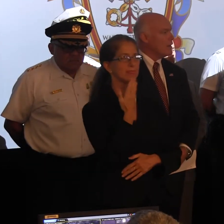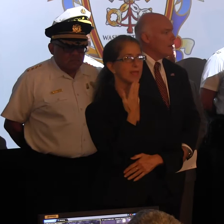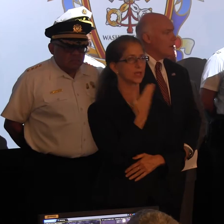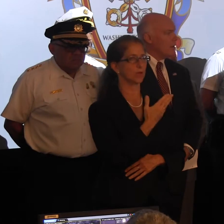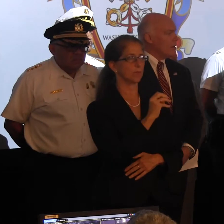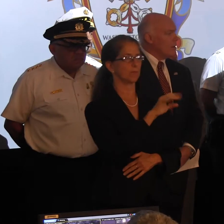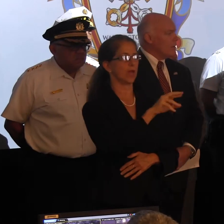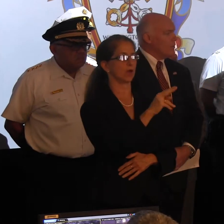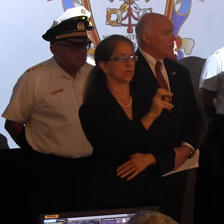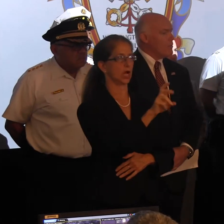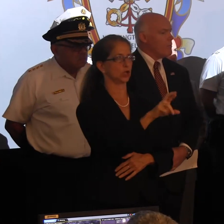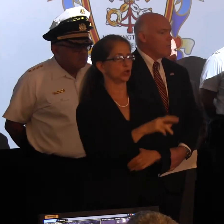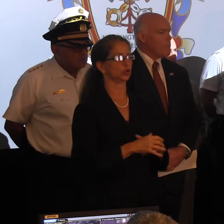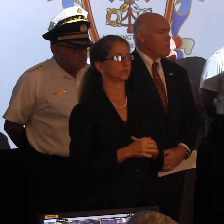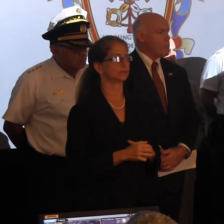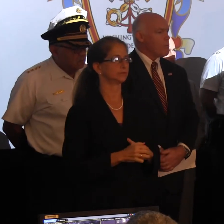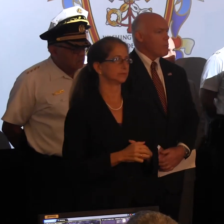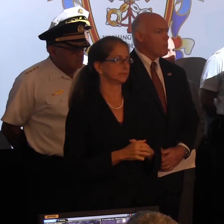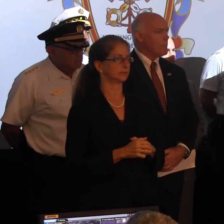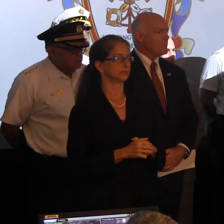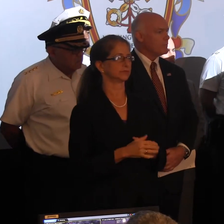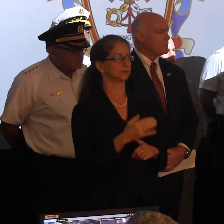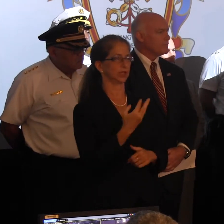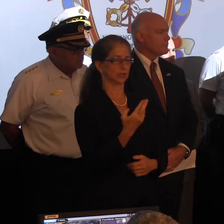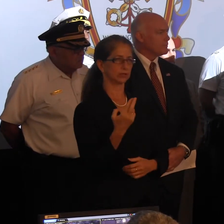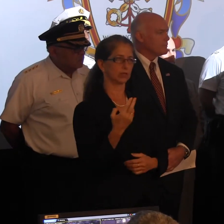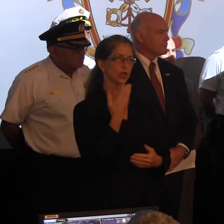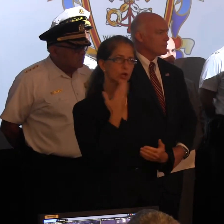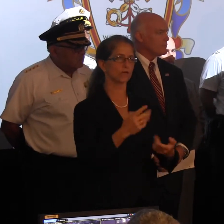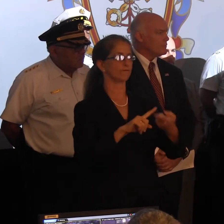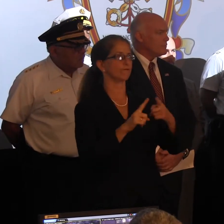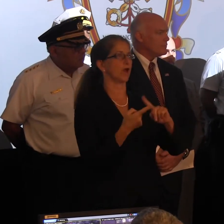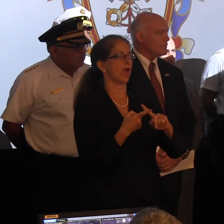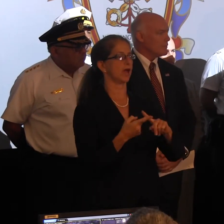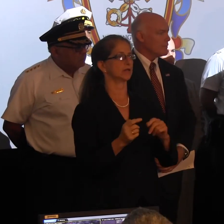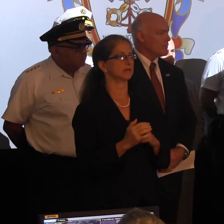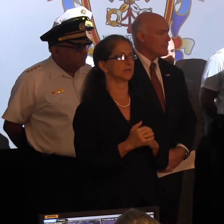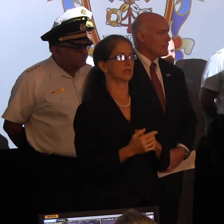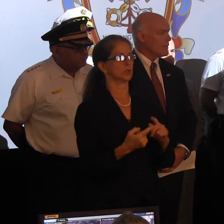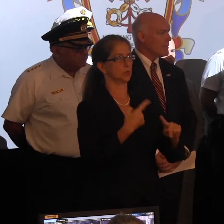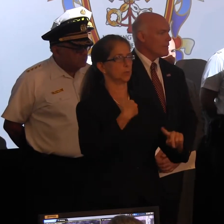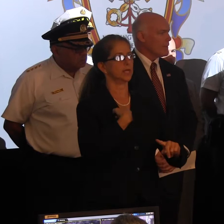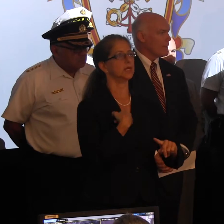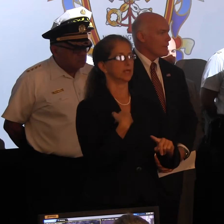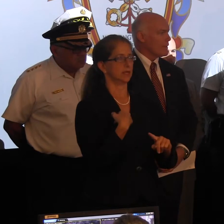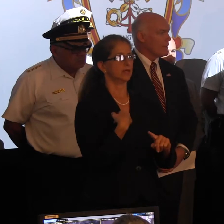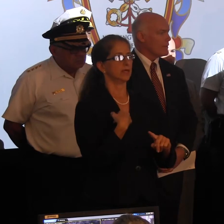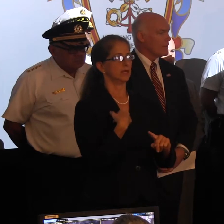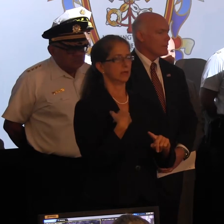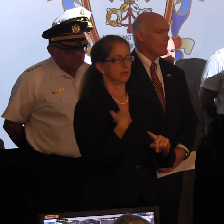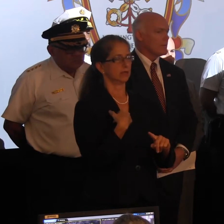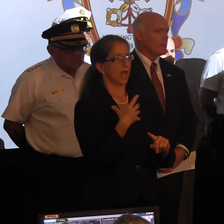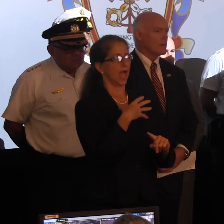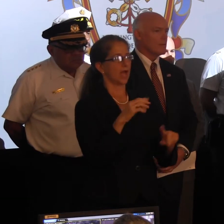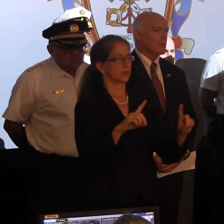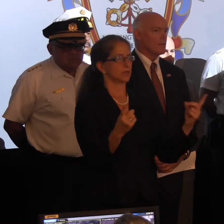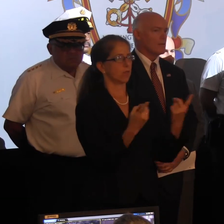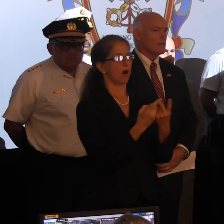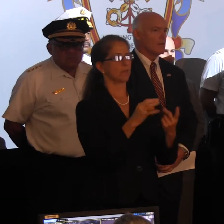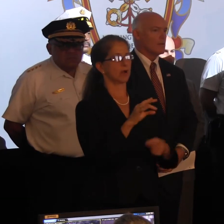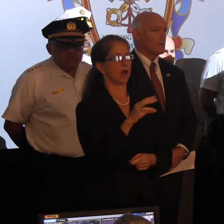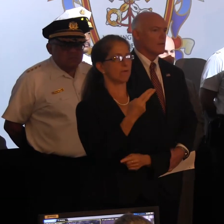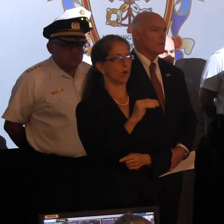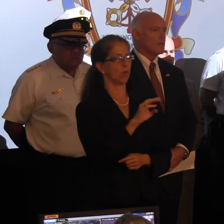Mayor Nutter. A good friend to me and to the Department of Homeland